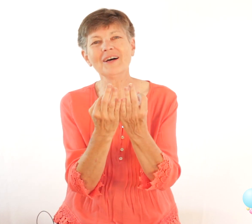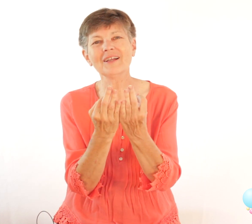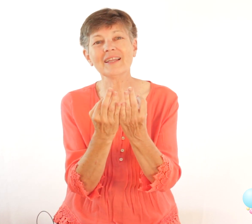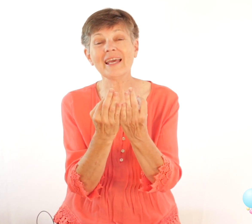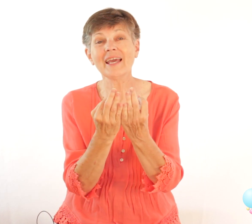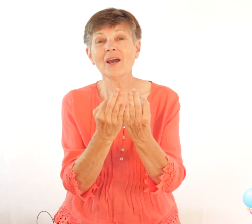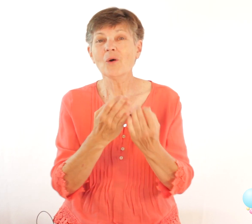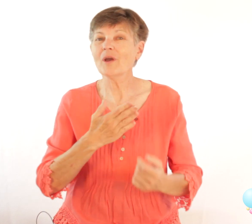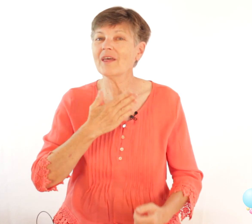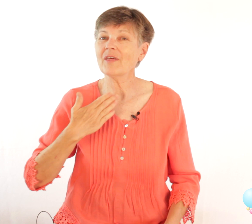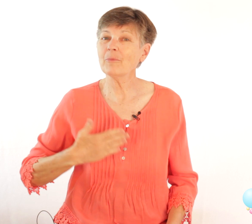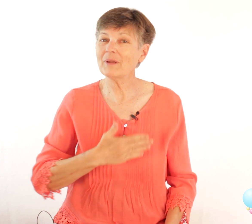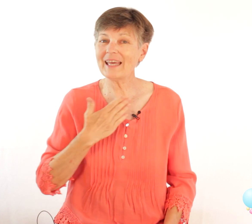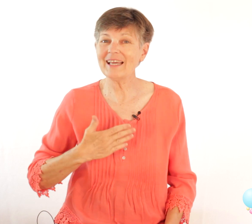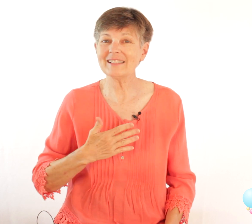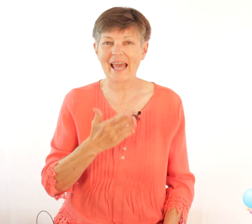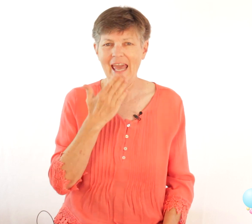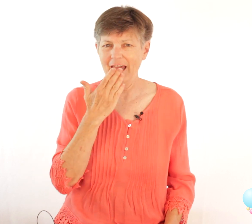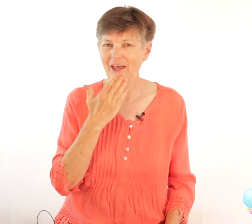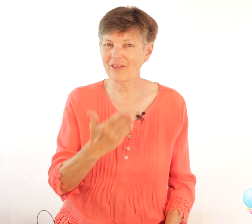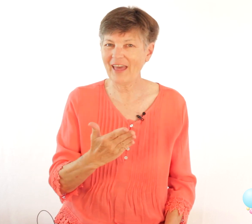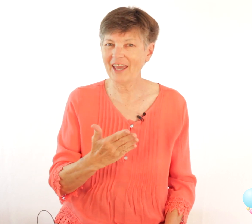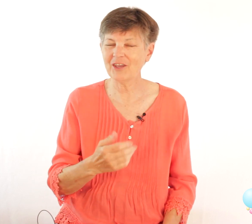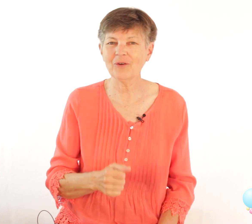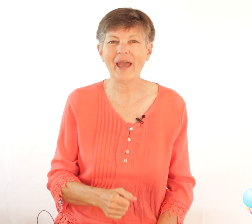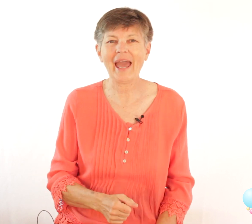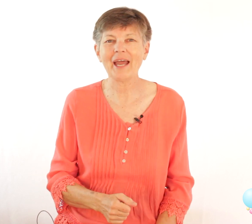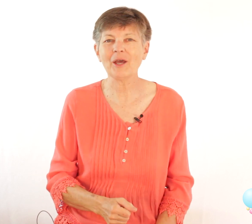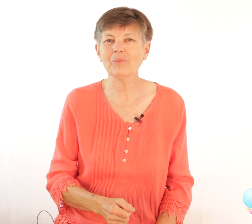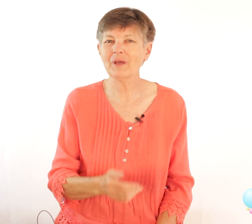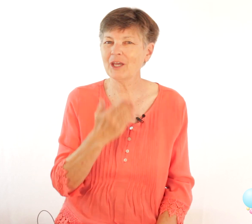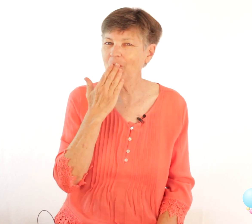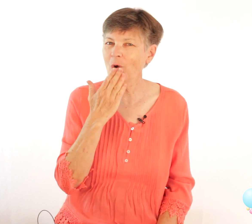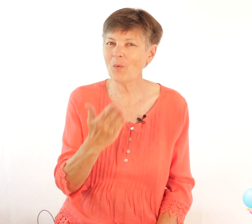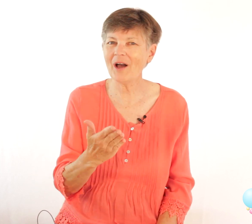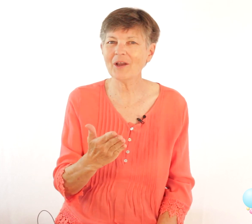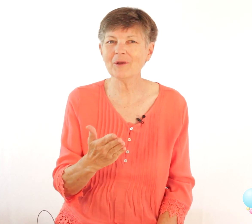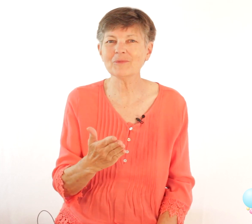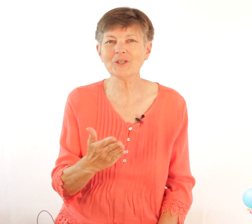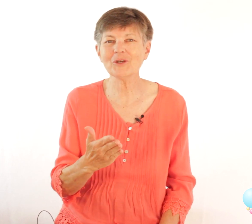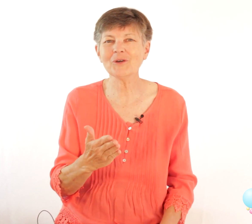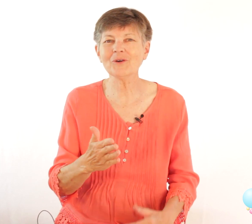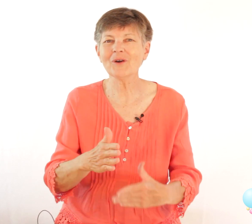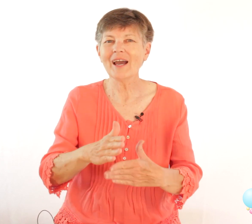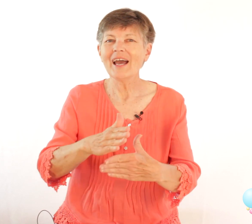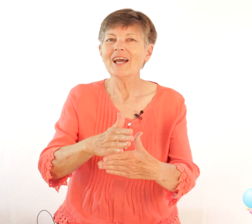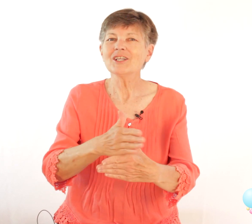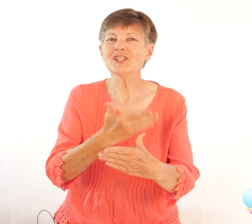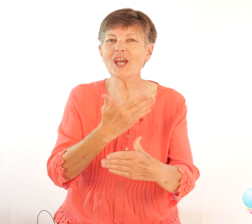with a please and a thank you and a big you're welcome too I